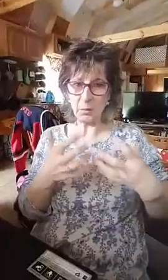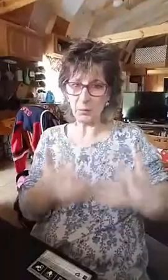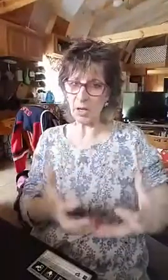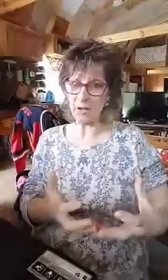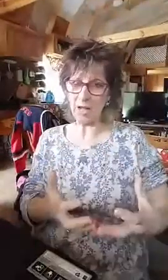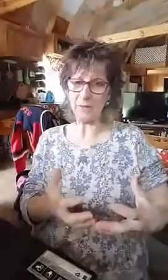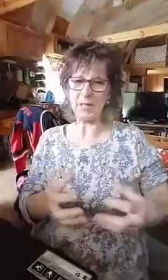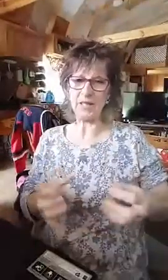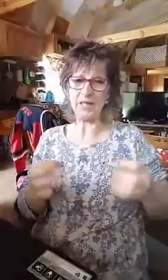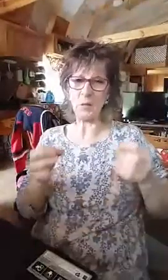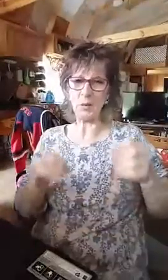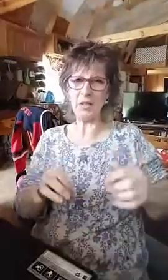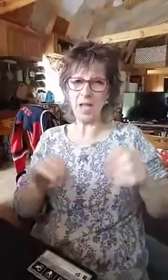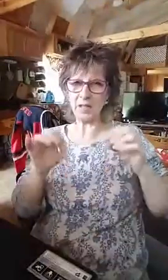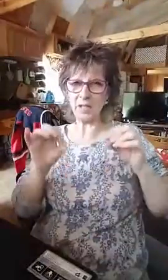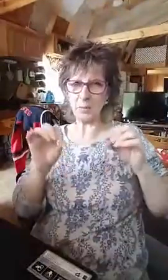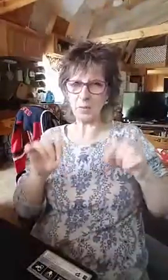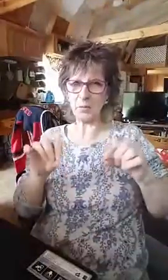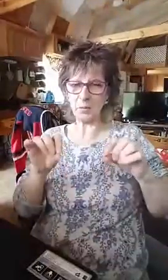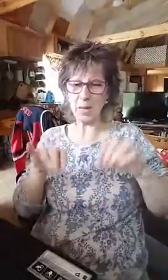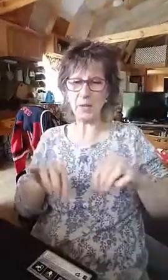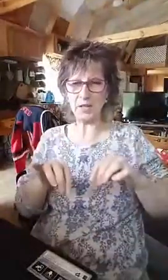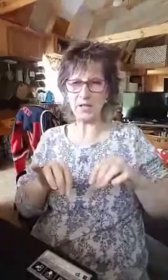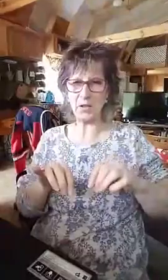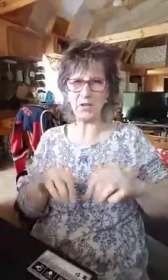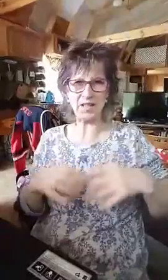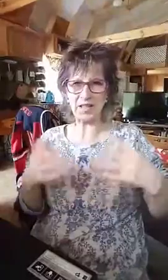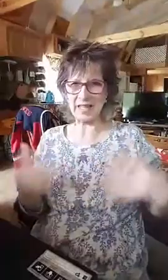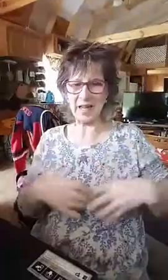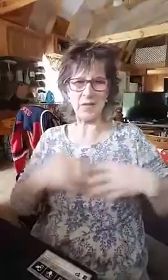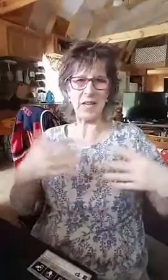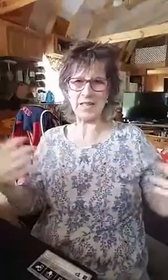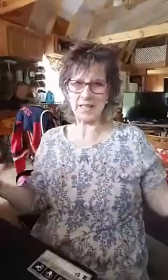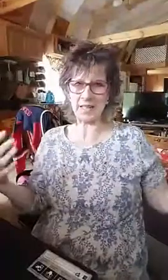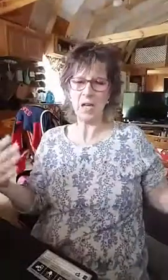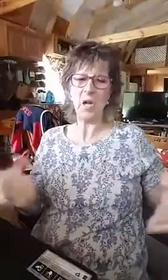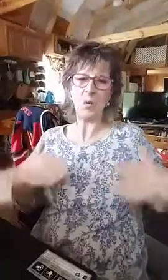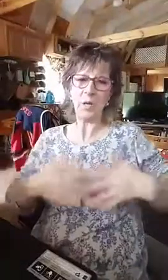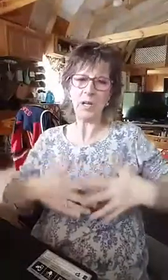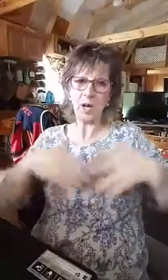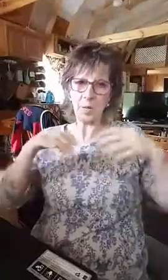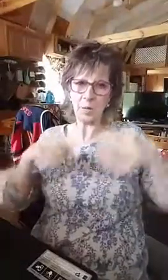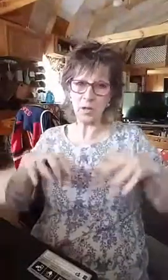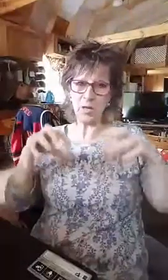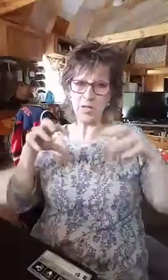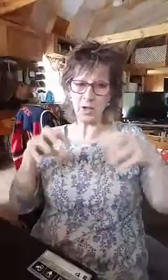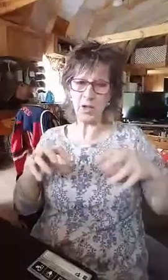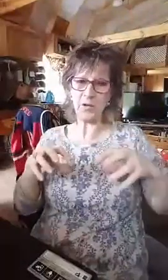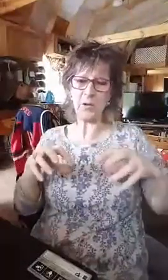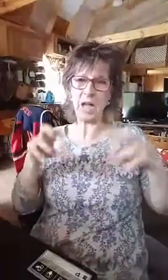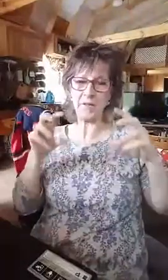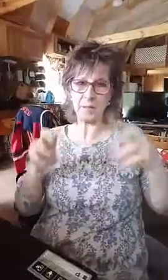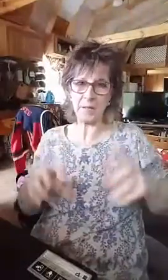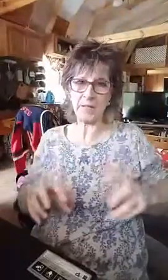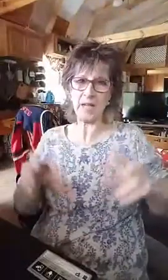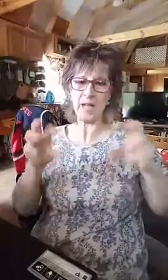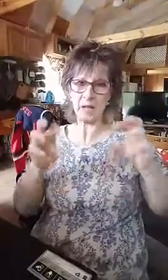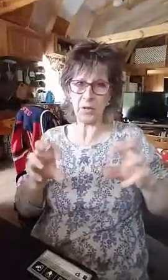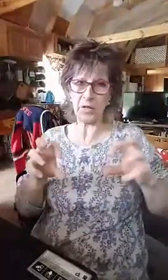prayer life because we're not just put, we're not put on this earth just to get saved. And that's it. We are put on this earth to have dominion and authority